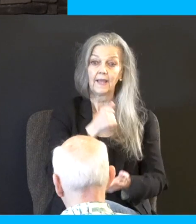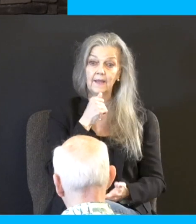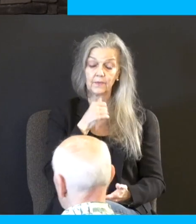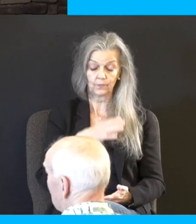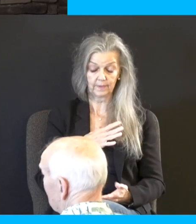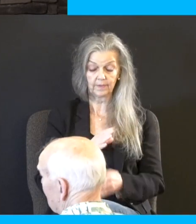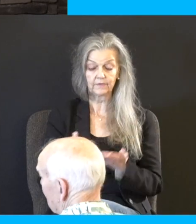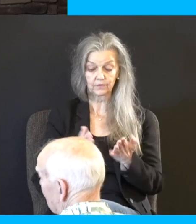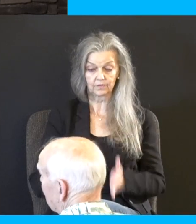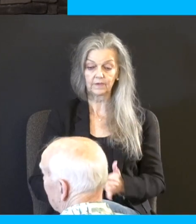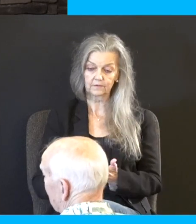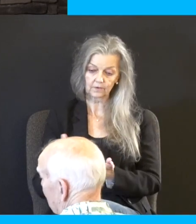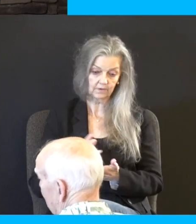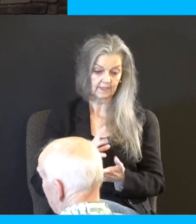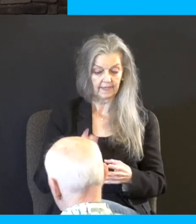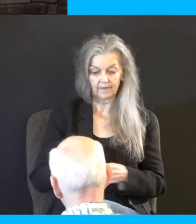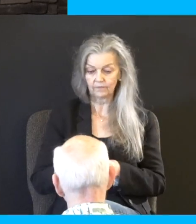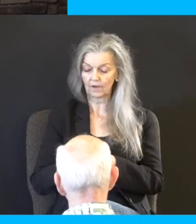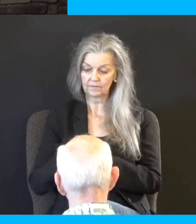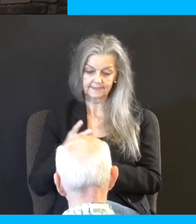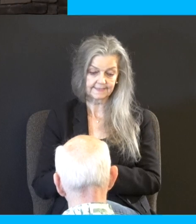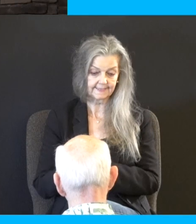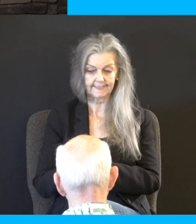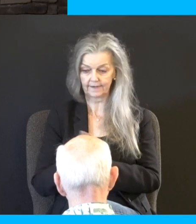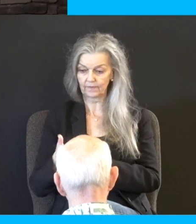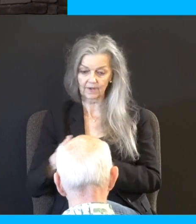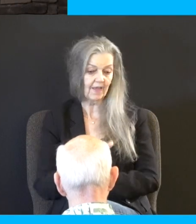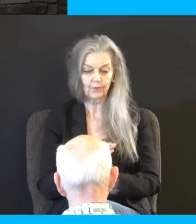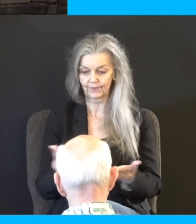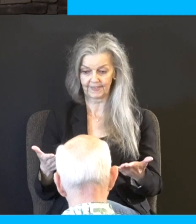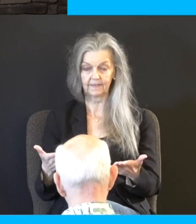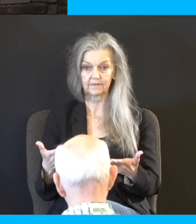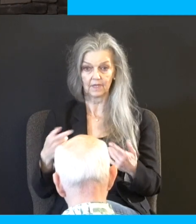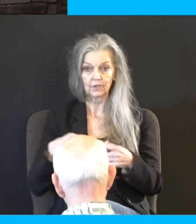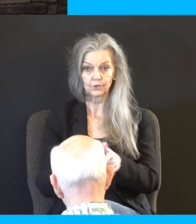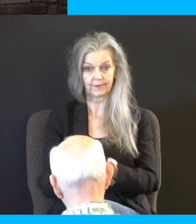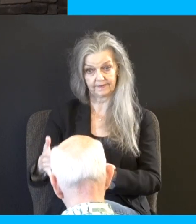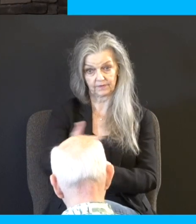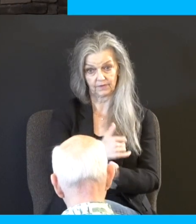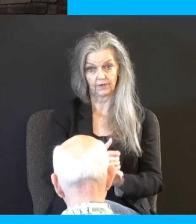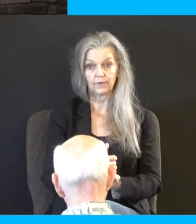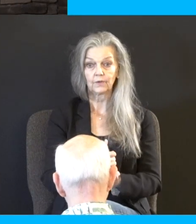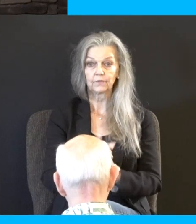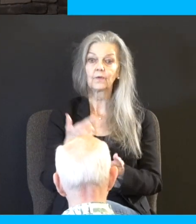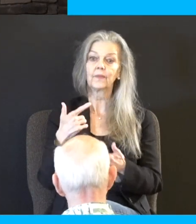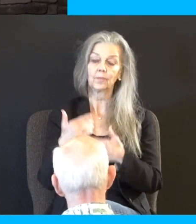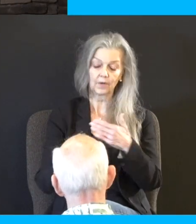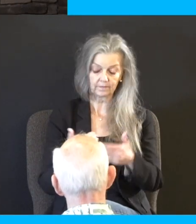process, but they're going behind and taking care of some of the additional things. And so you'll see that while they're in that process of harvesting, their work